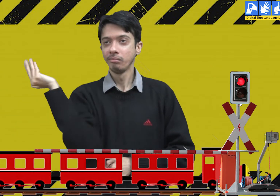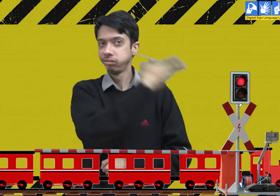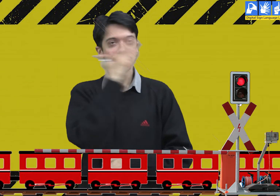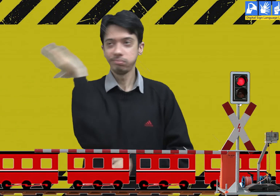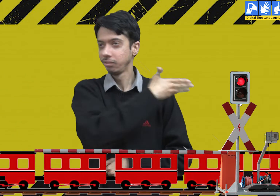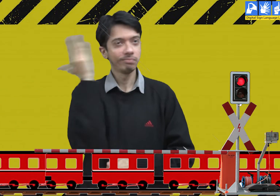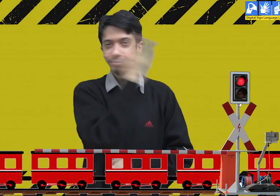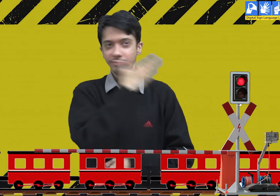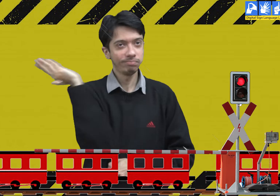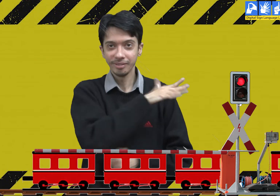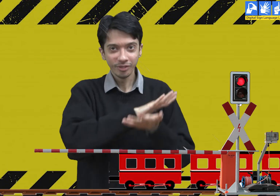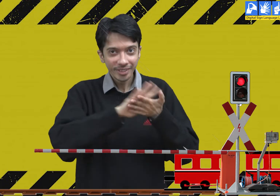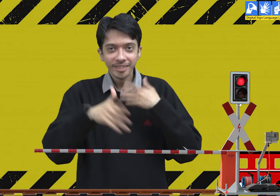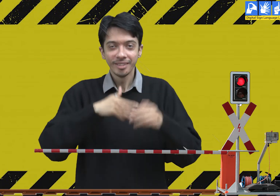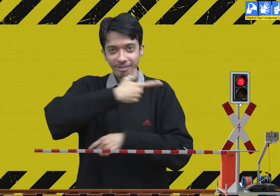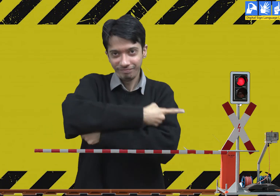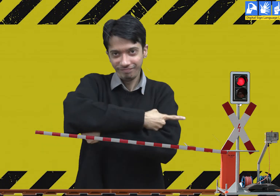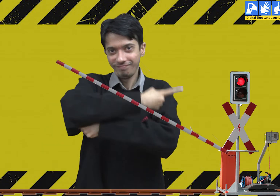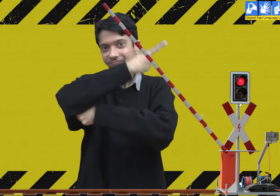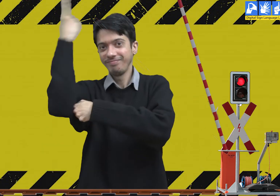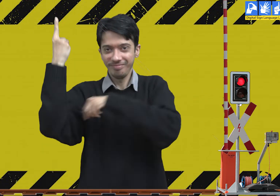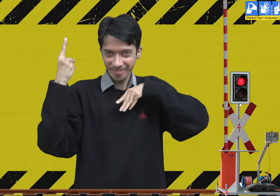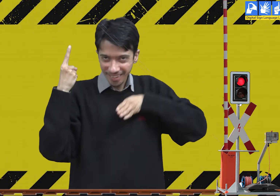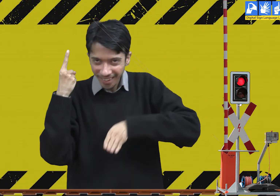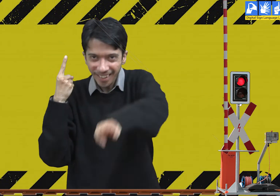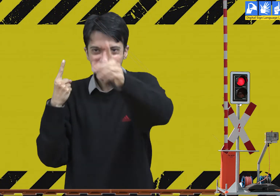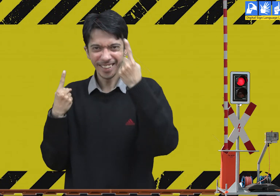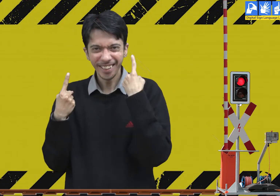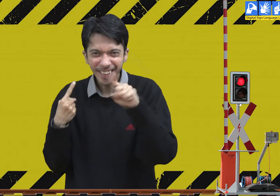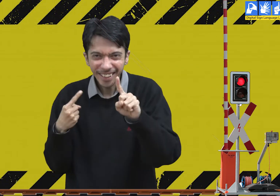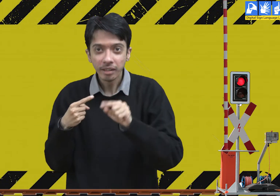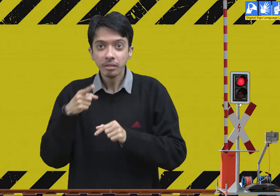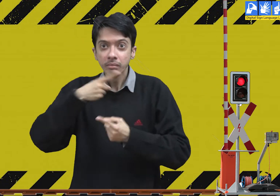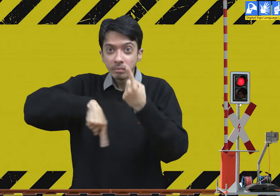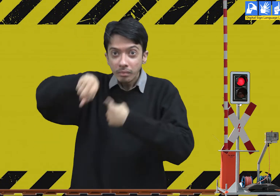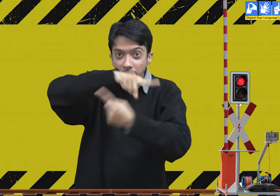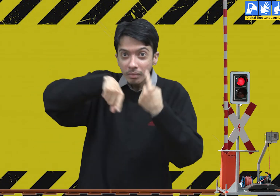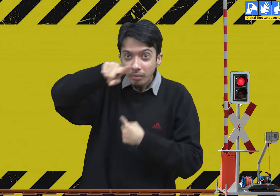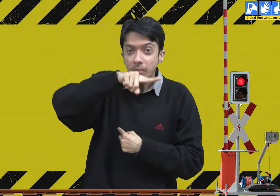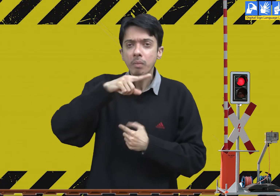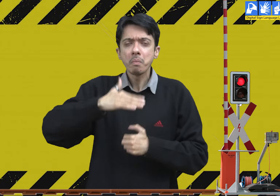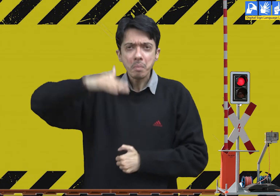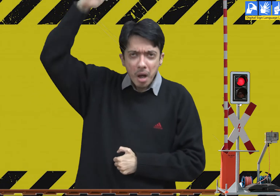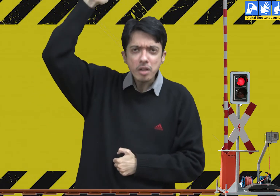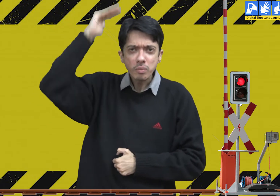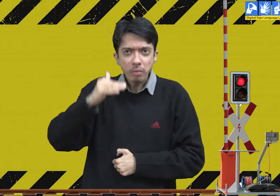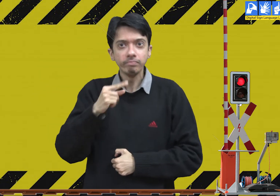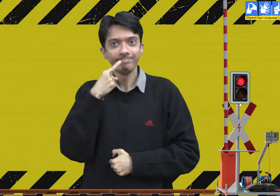The gate is opened when the train is completely gone. Then we can cross the railway line. We must